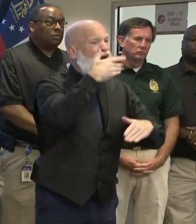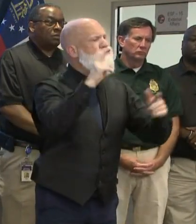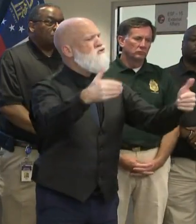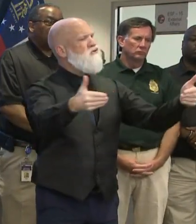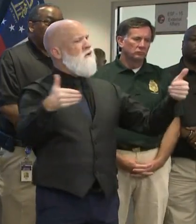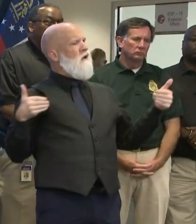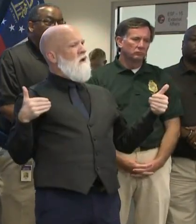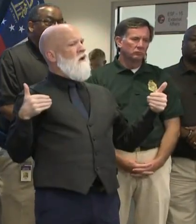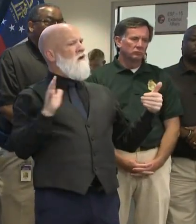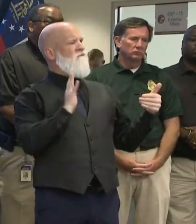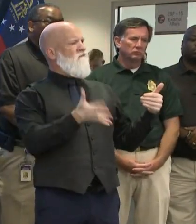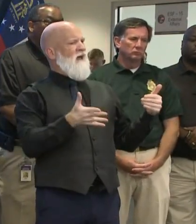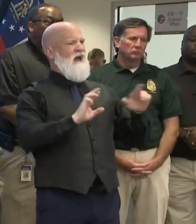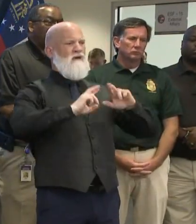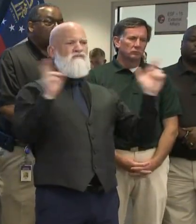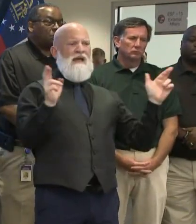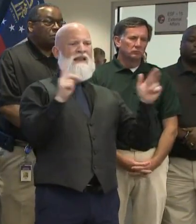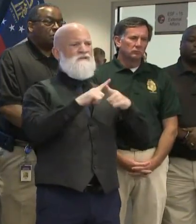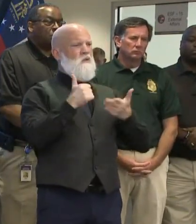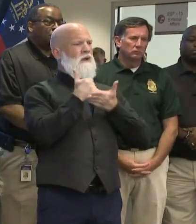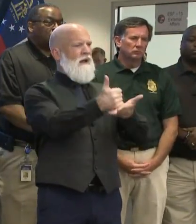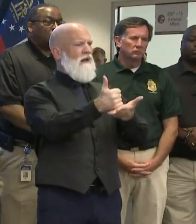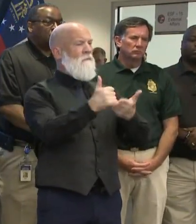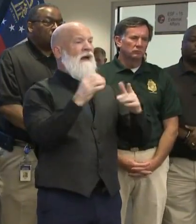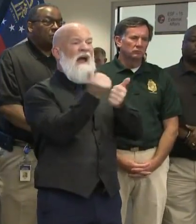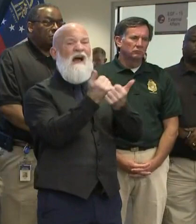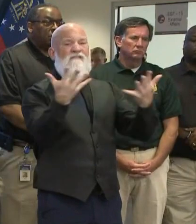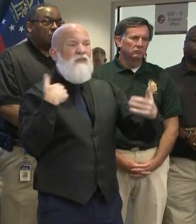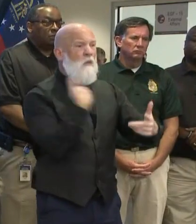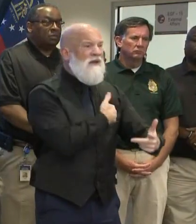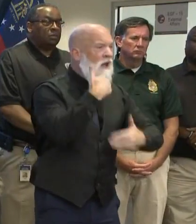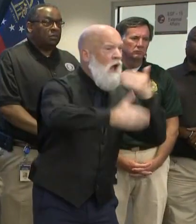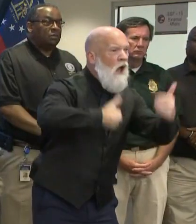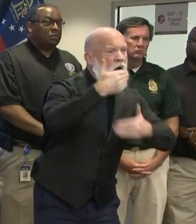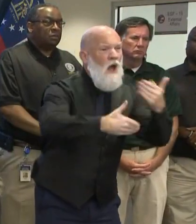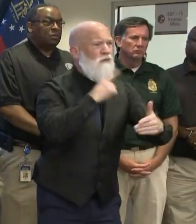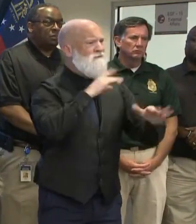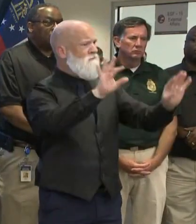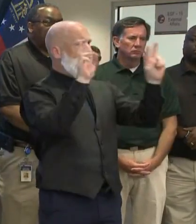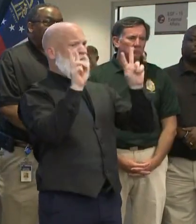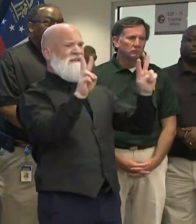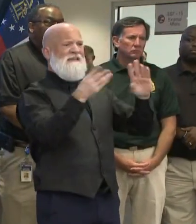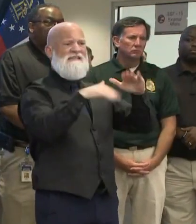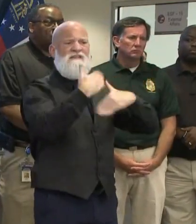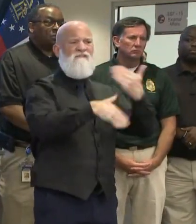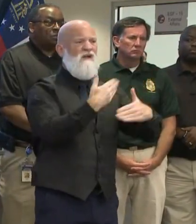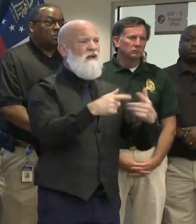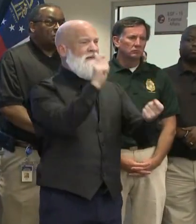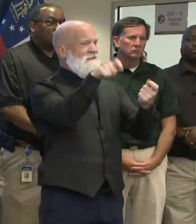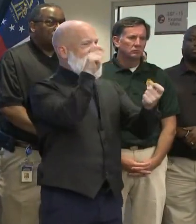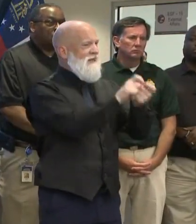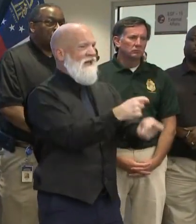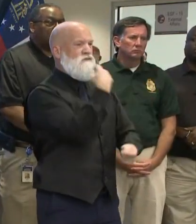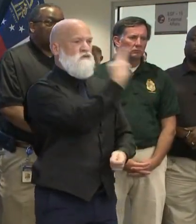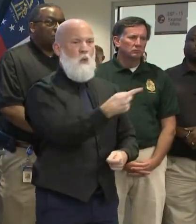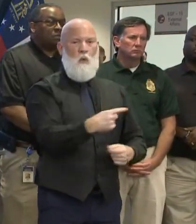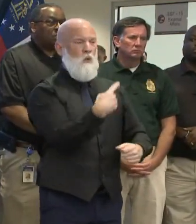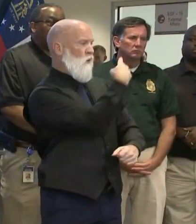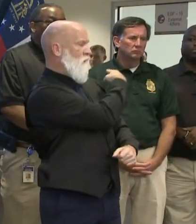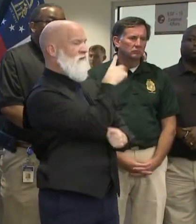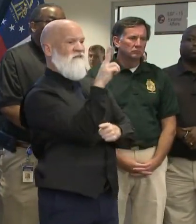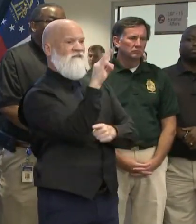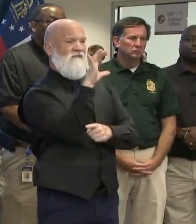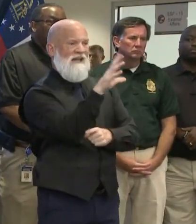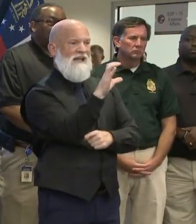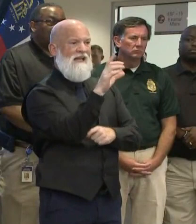justice as they should. And that is exactly what I told Vic Reynolds to do, and it's exactly what I believe Joy at Holmes